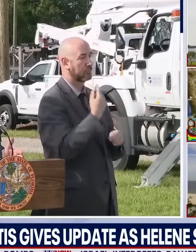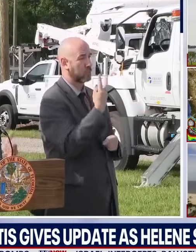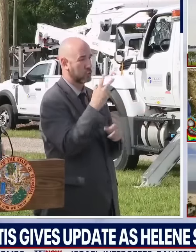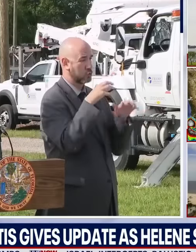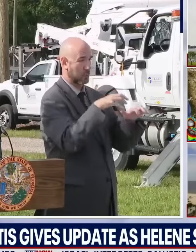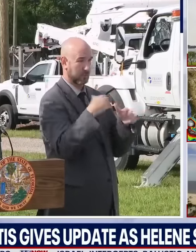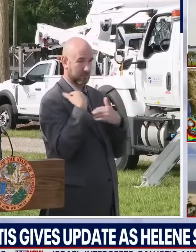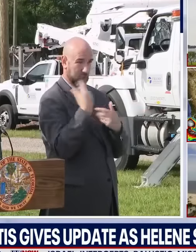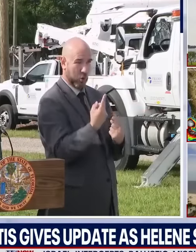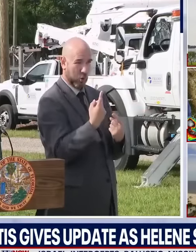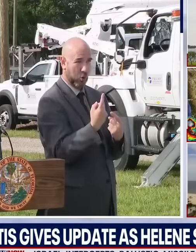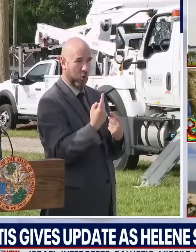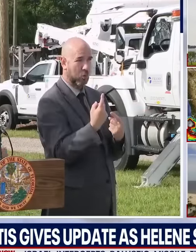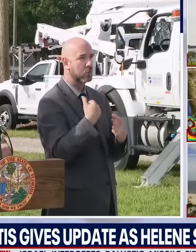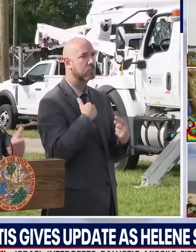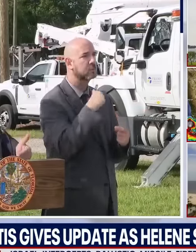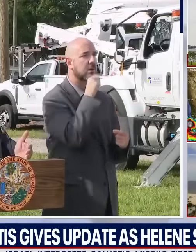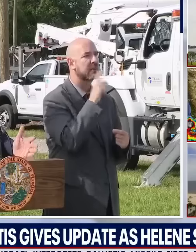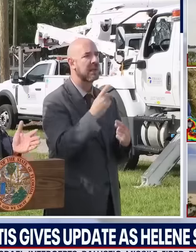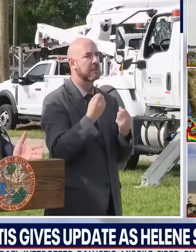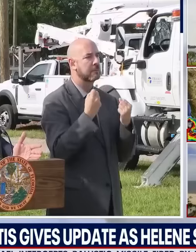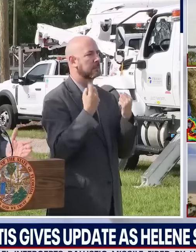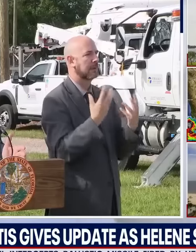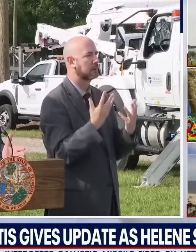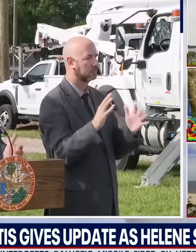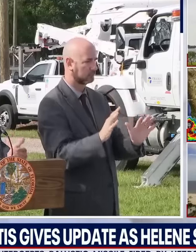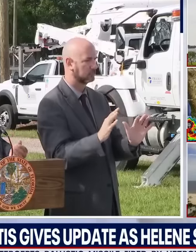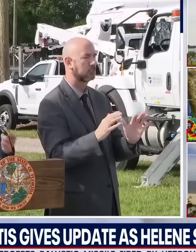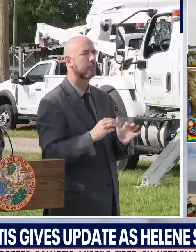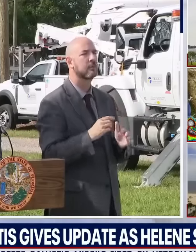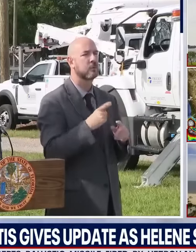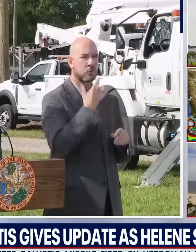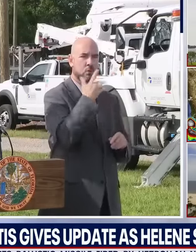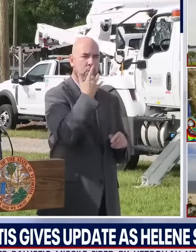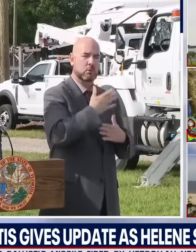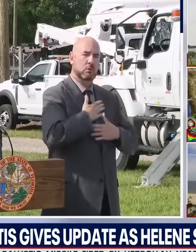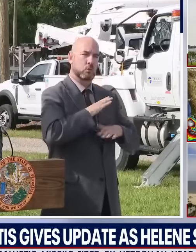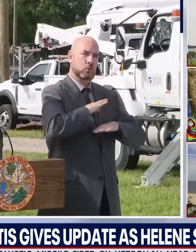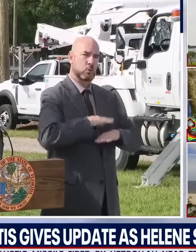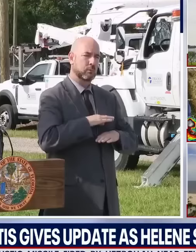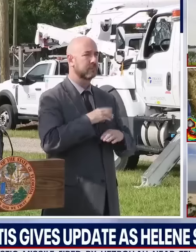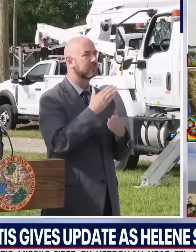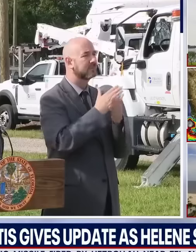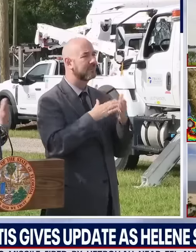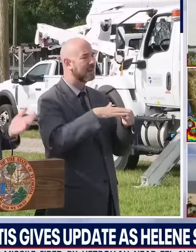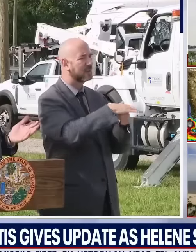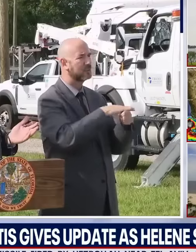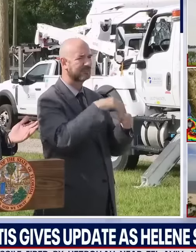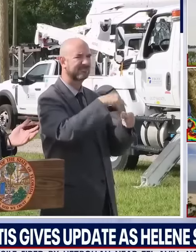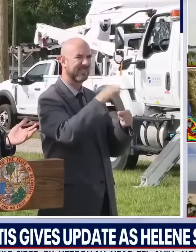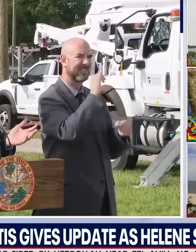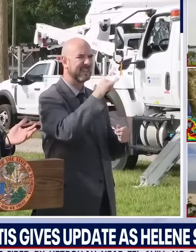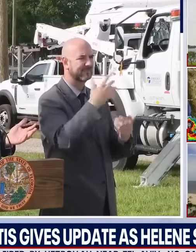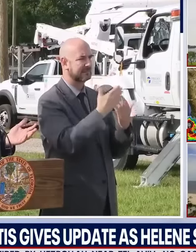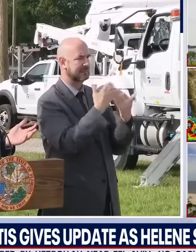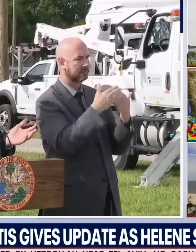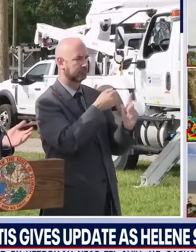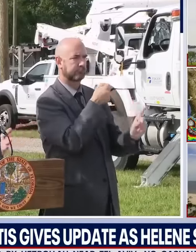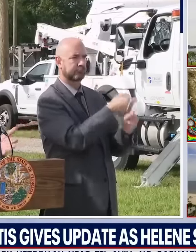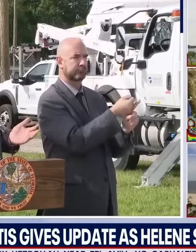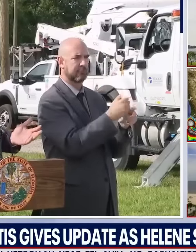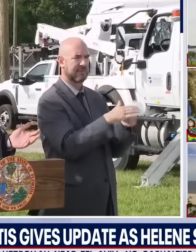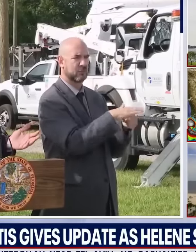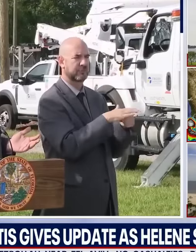as we've had in the past. And I think part of that is some of the folks in vulnerable areas evacuated. So we'll see what's necessary.